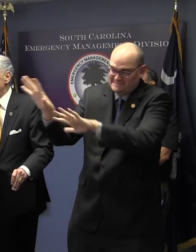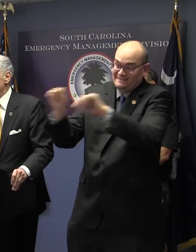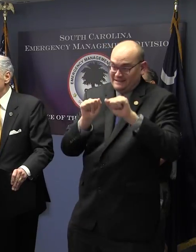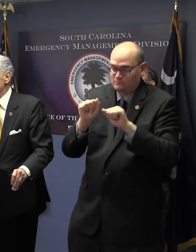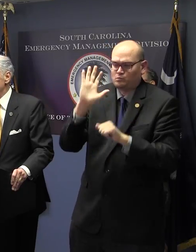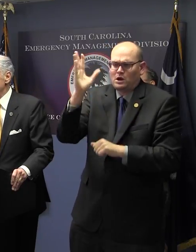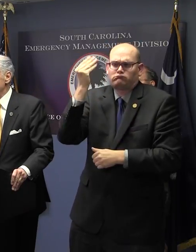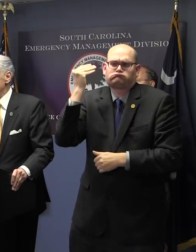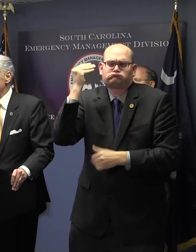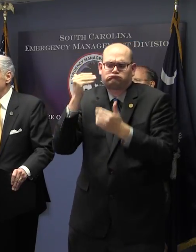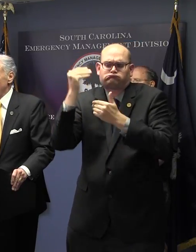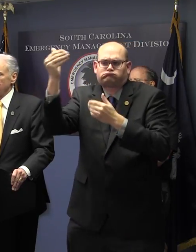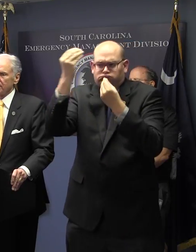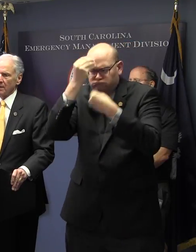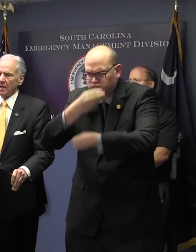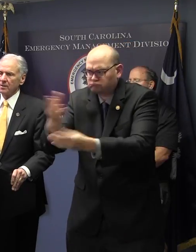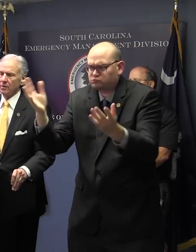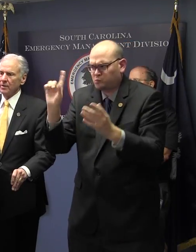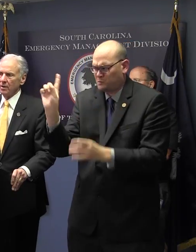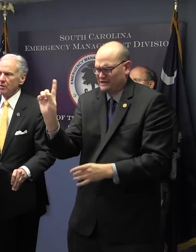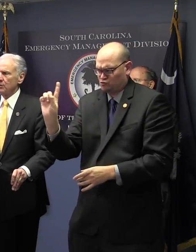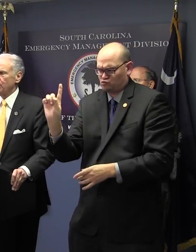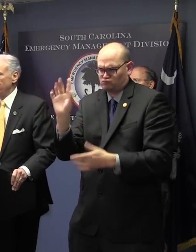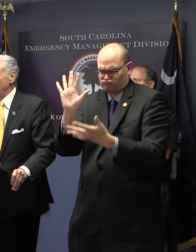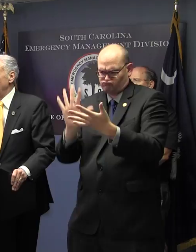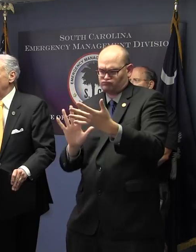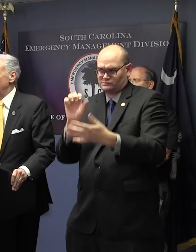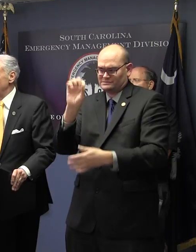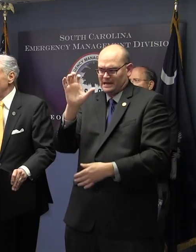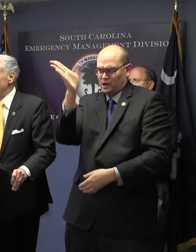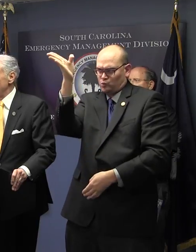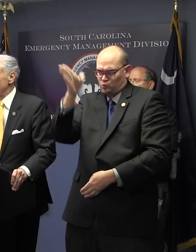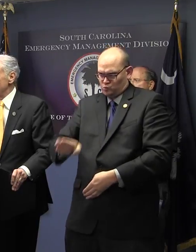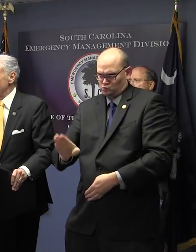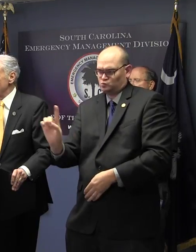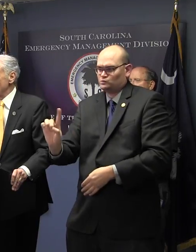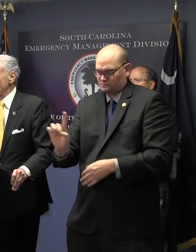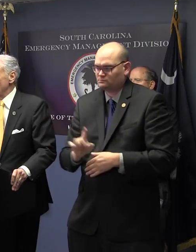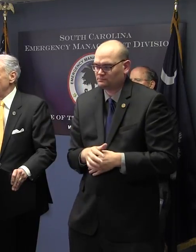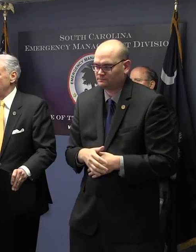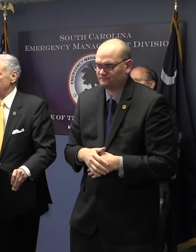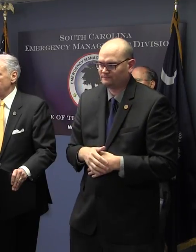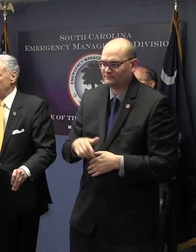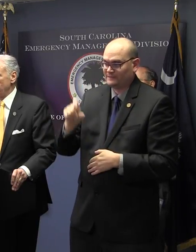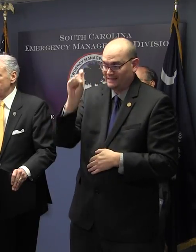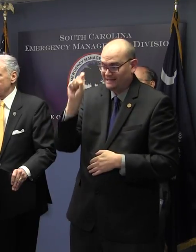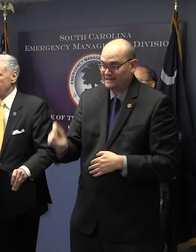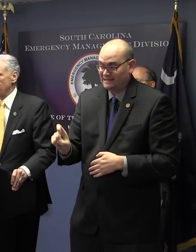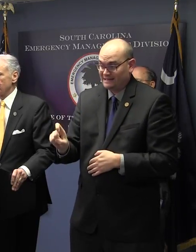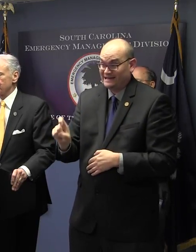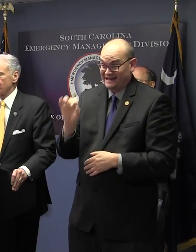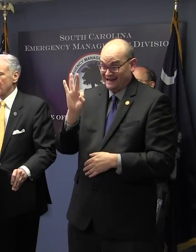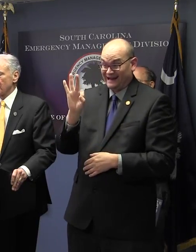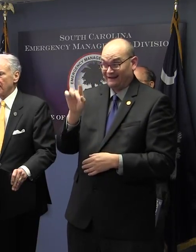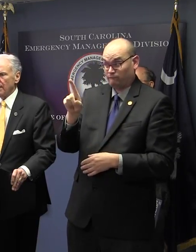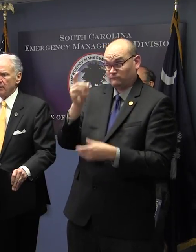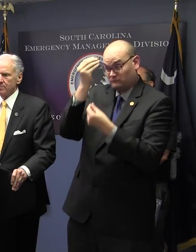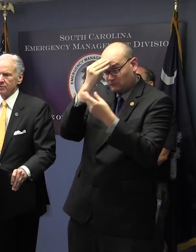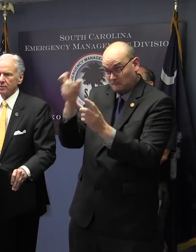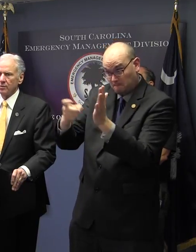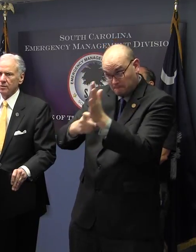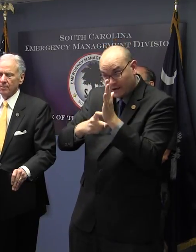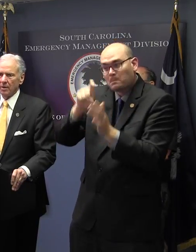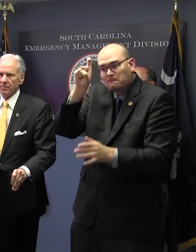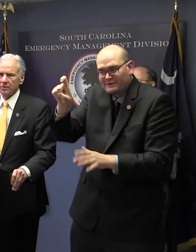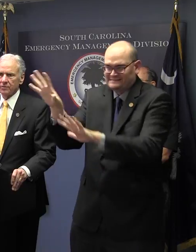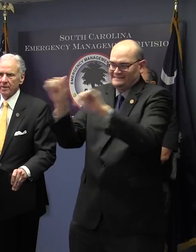then. Now there's a lot going on between now and then. We have plans for the Highway